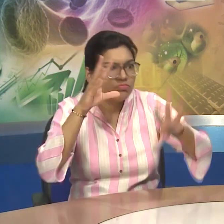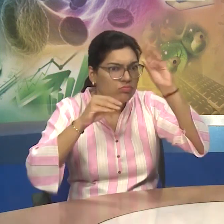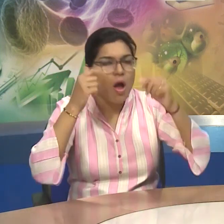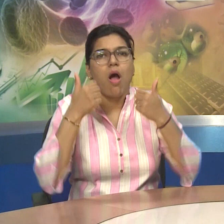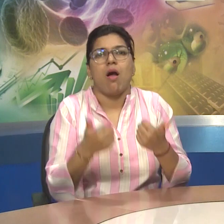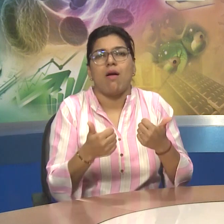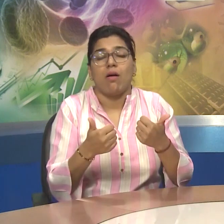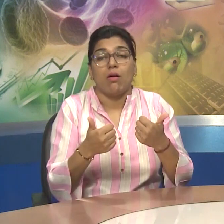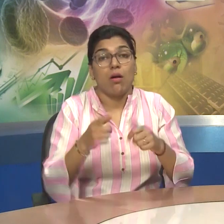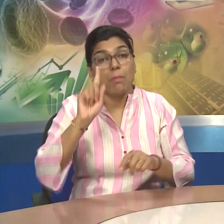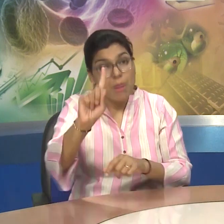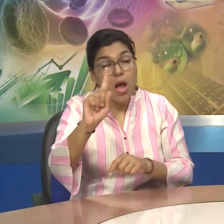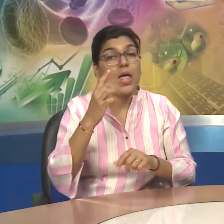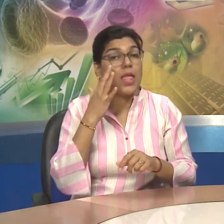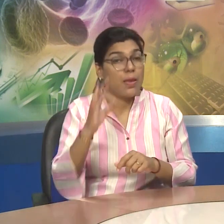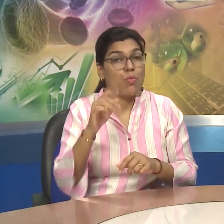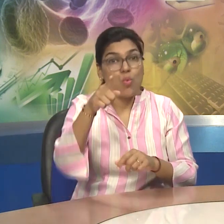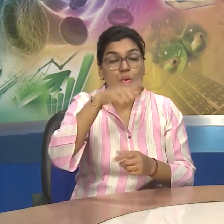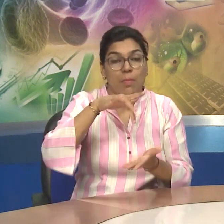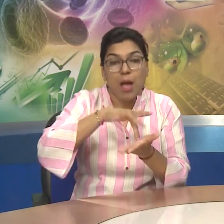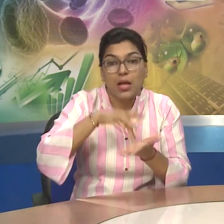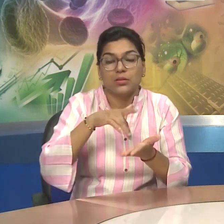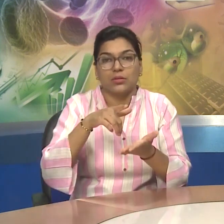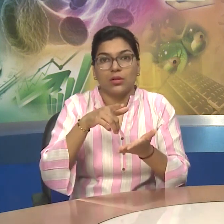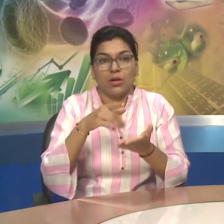Well Ventilated